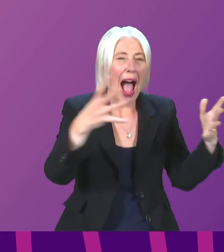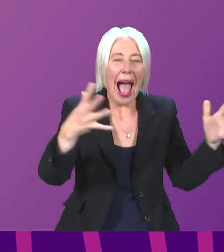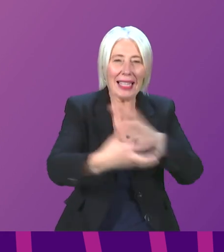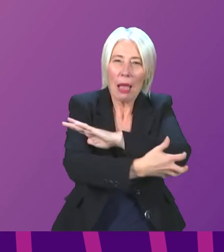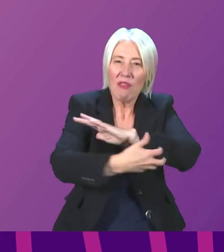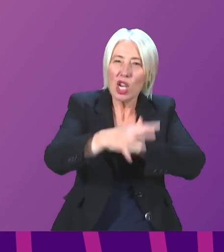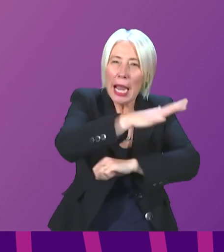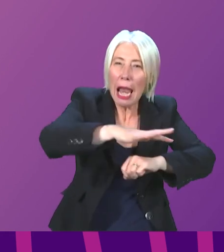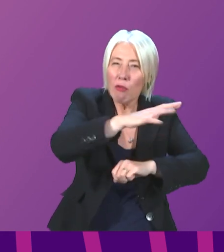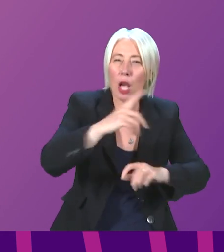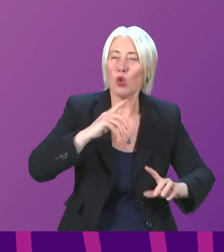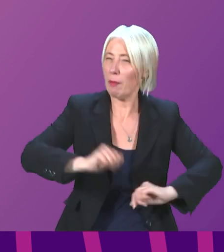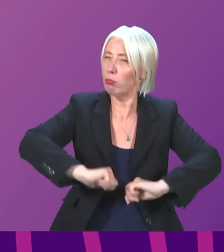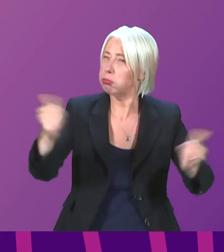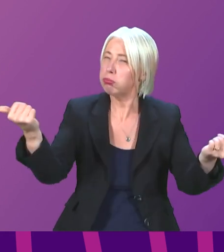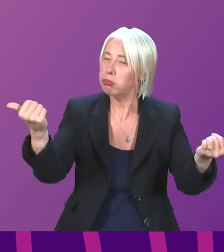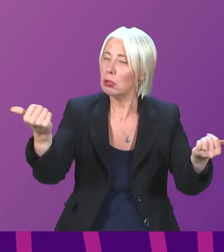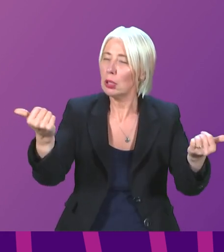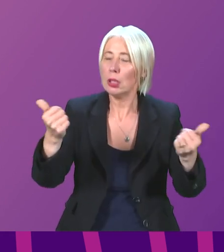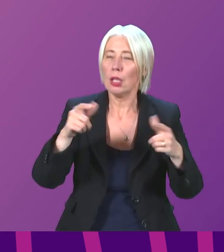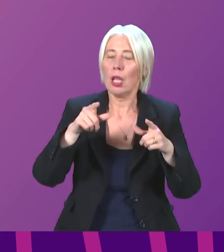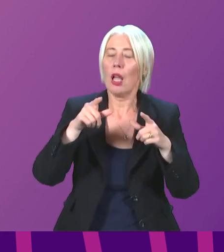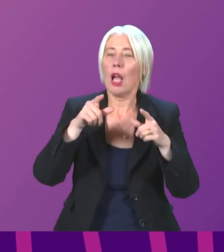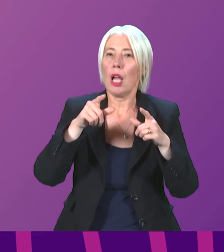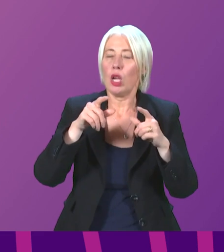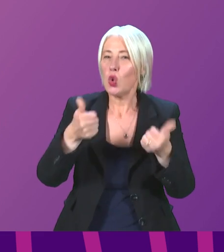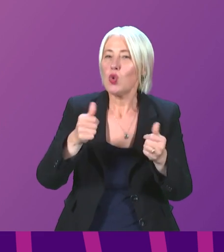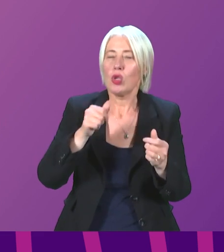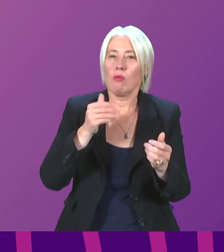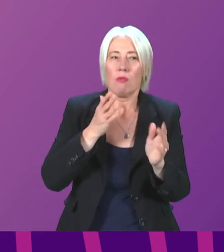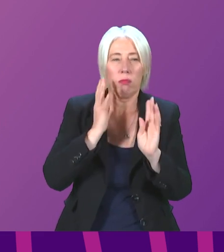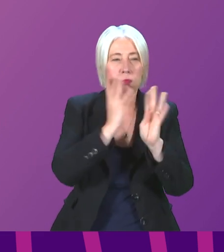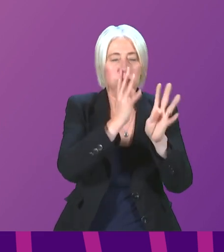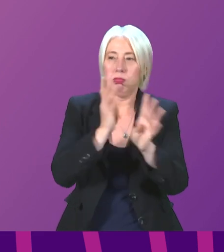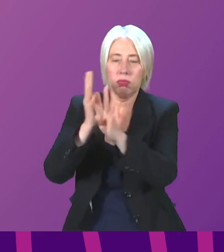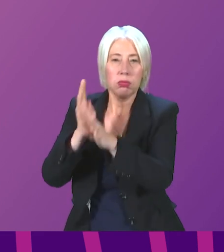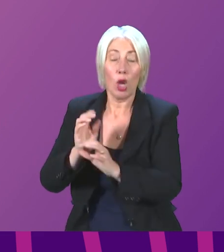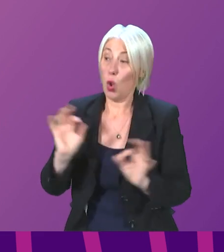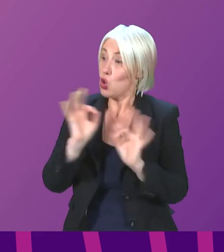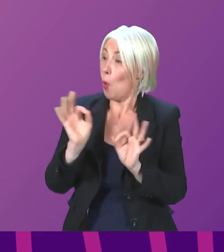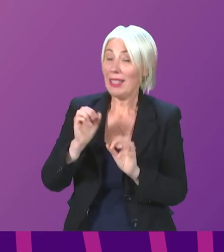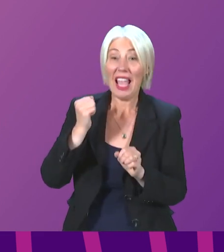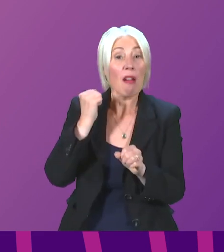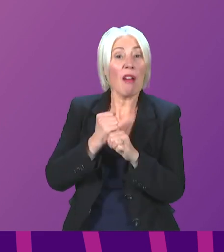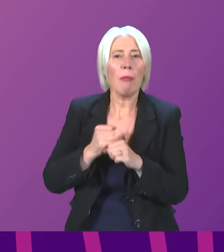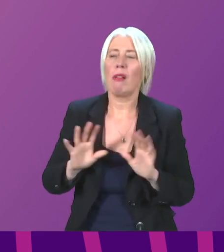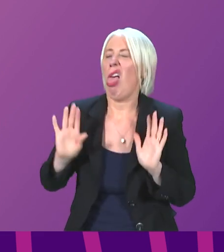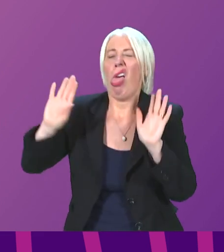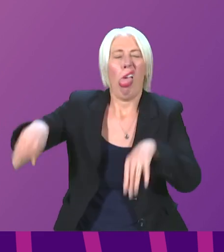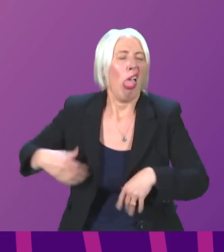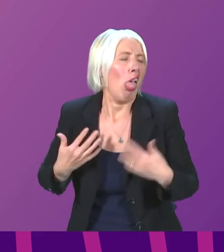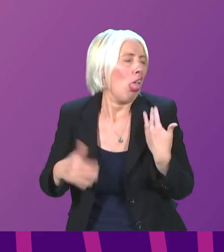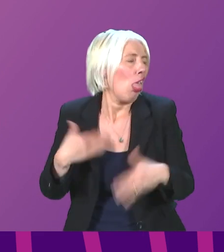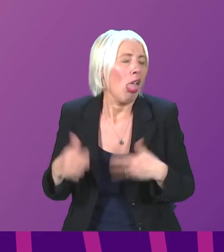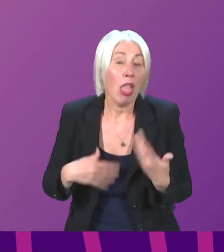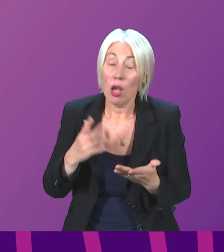been a fantastic resource in that sense. So if I can give Alice Cole Hamilton an absolute reassurance that nobody in the government is being complacent, and I would urge everybody here to